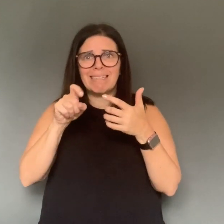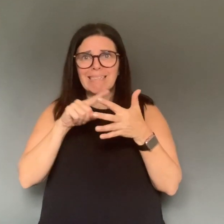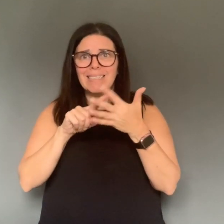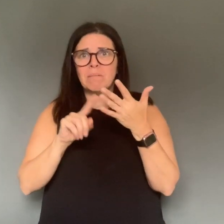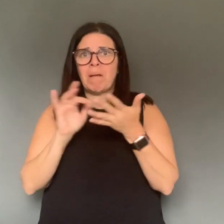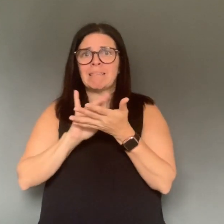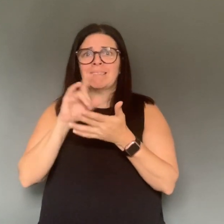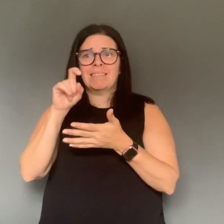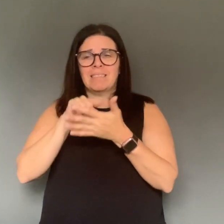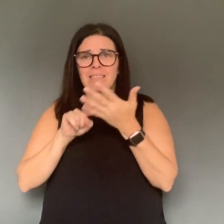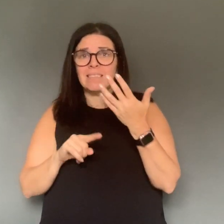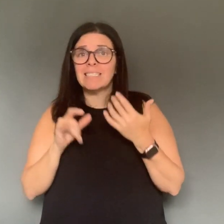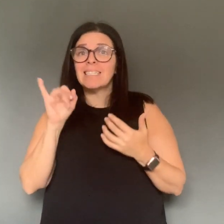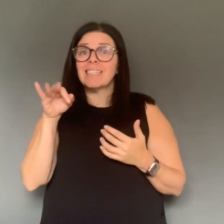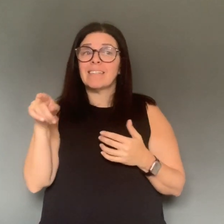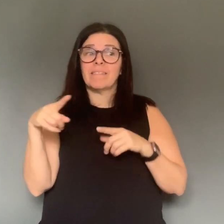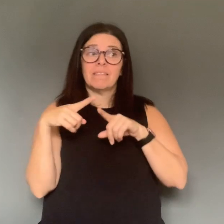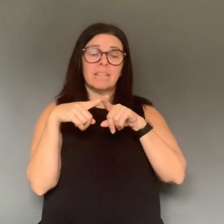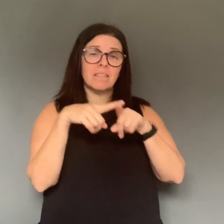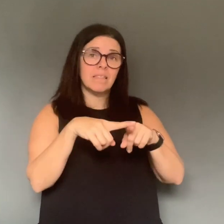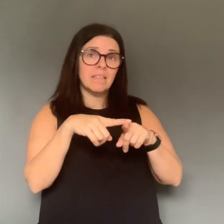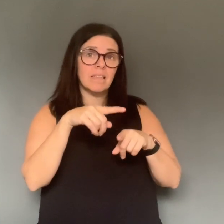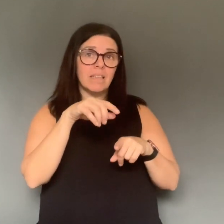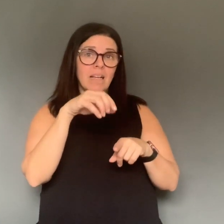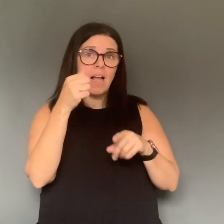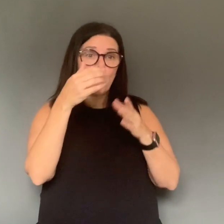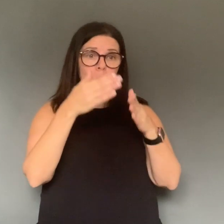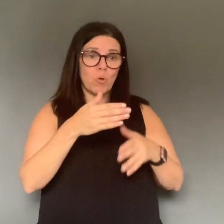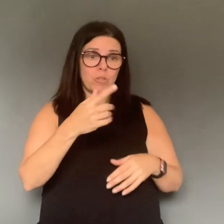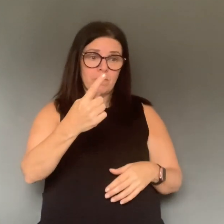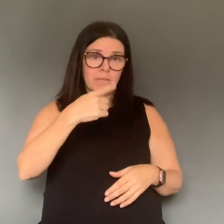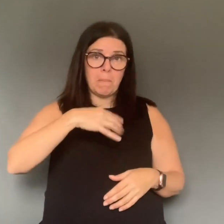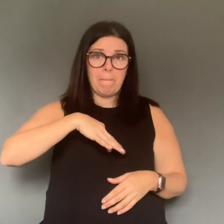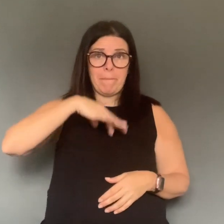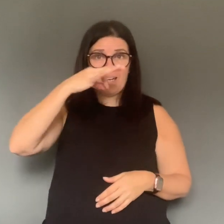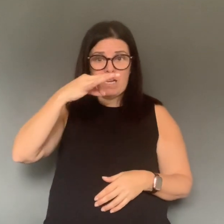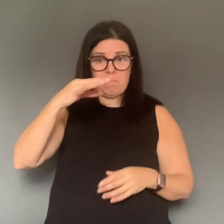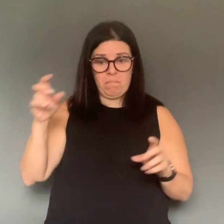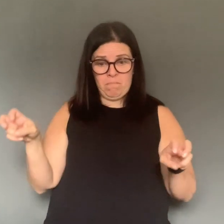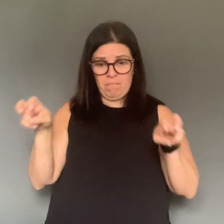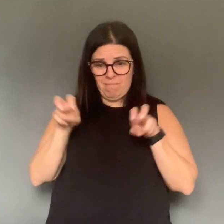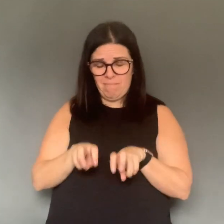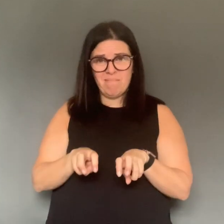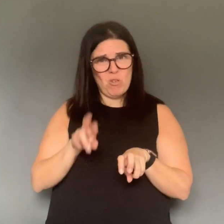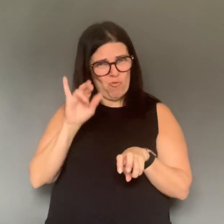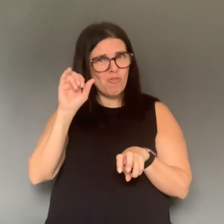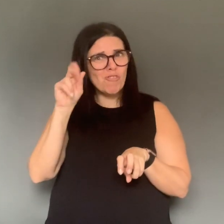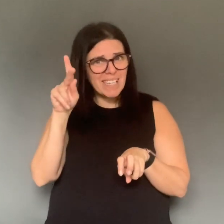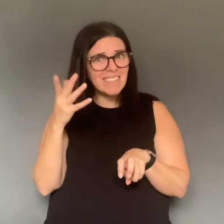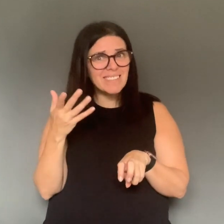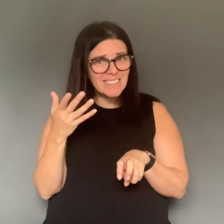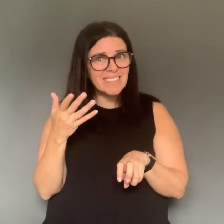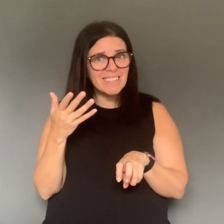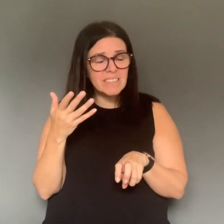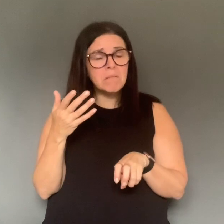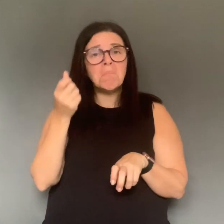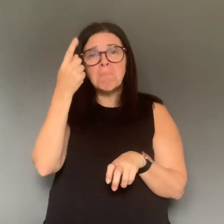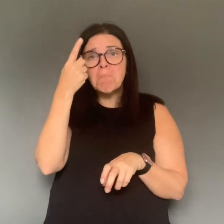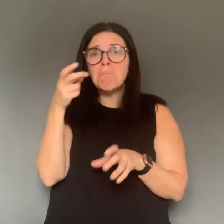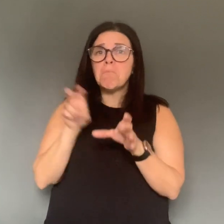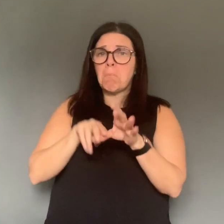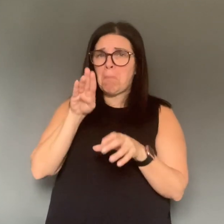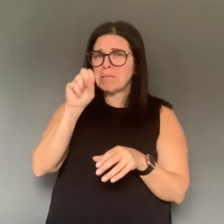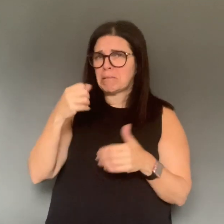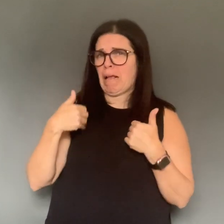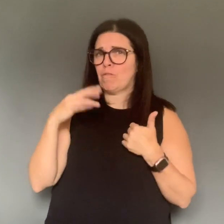get the essentials that they need. If they want to rely on someone else to move them around, it is also a risk.